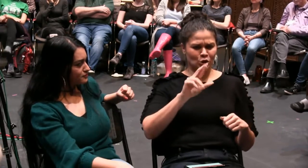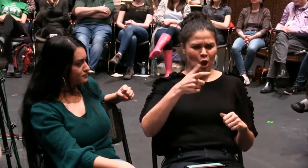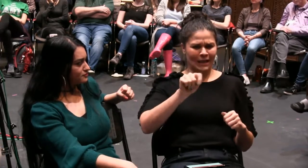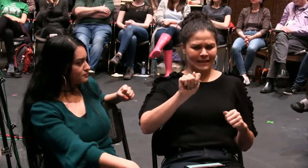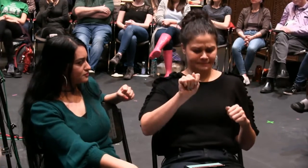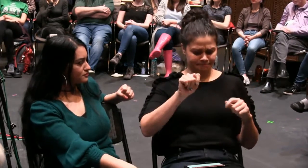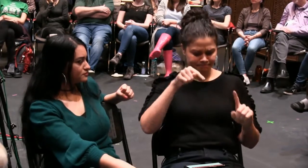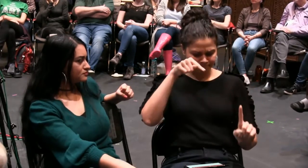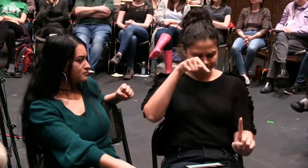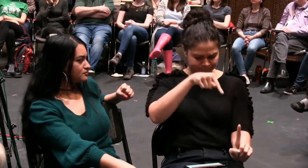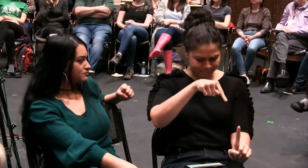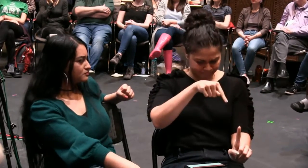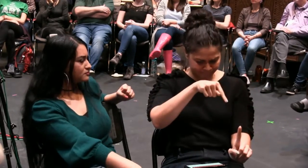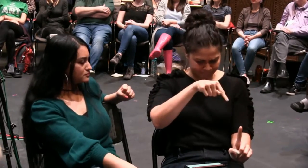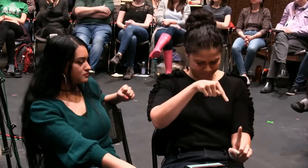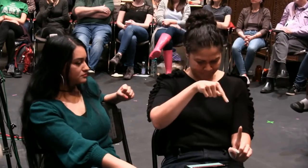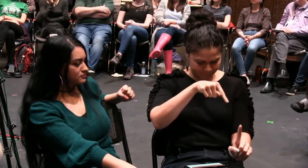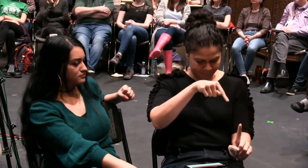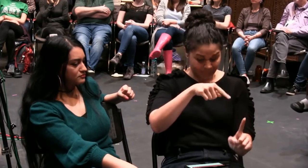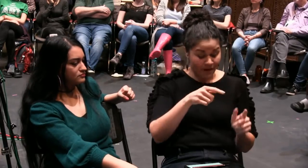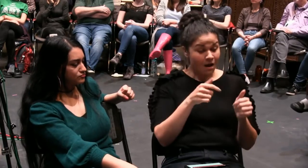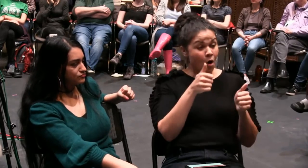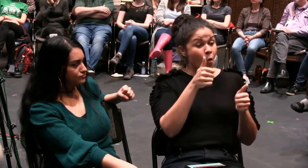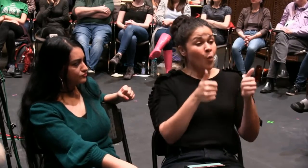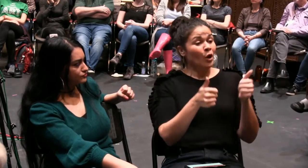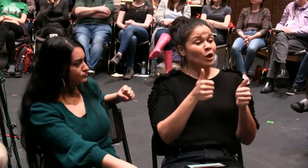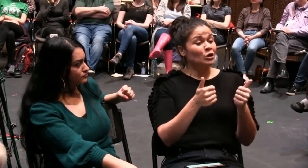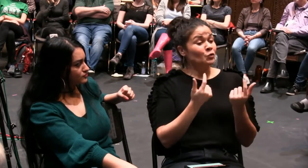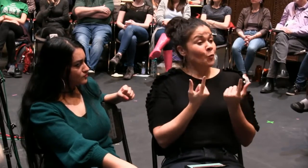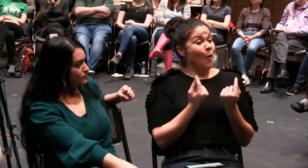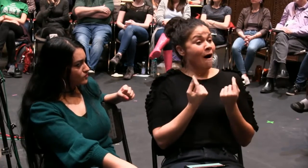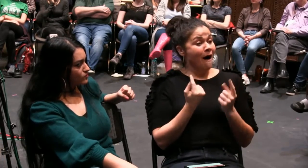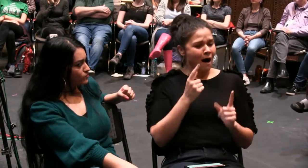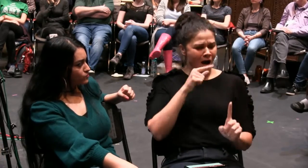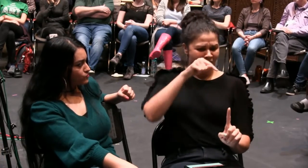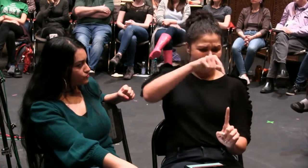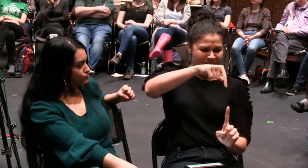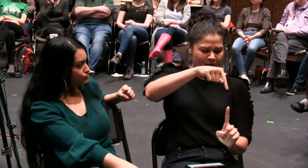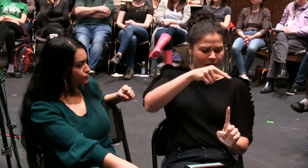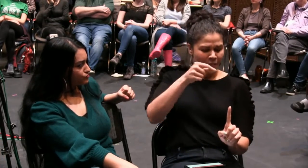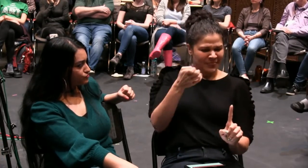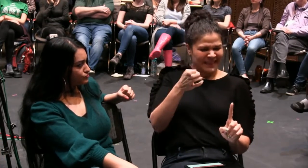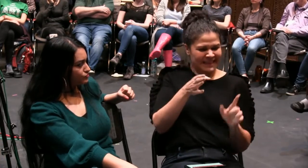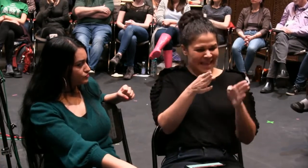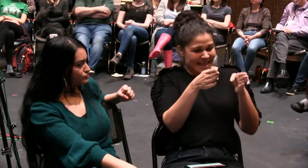And try to target a particular issue or problem to be solved.